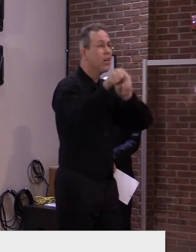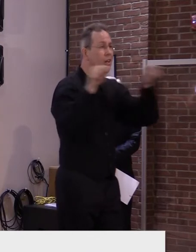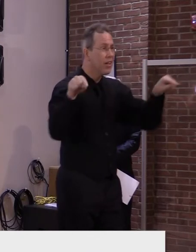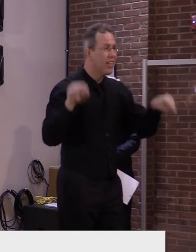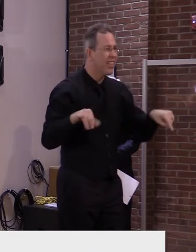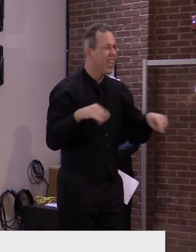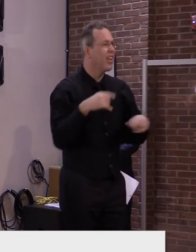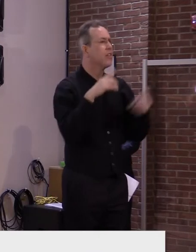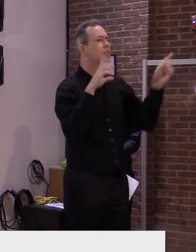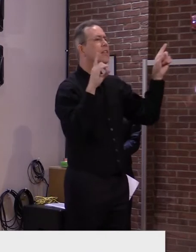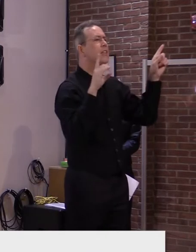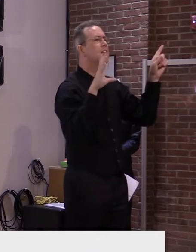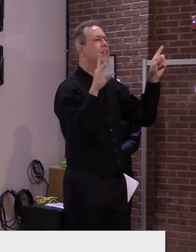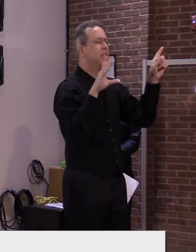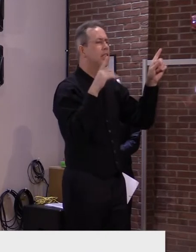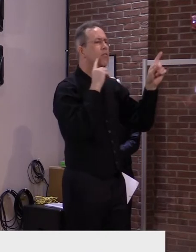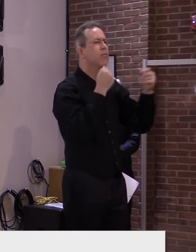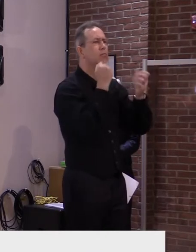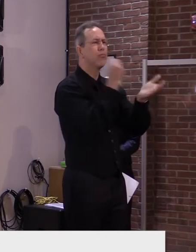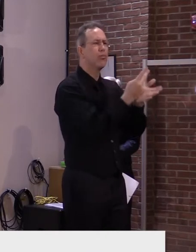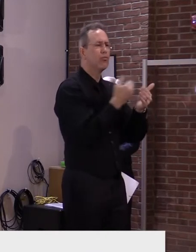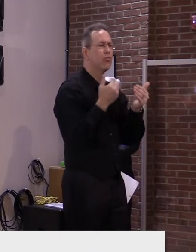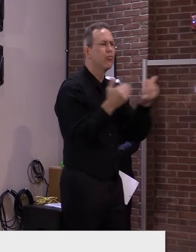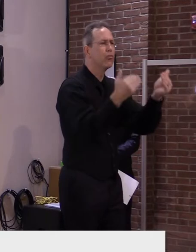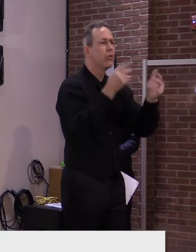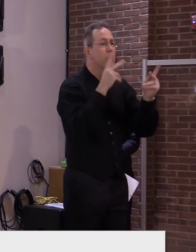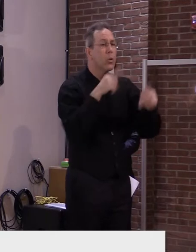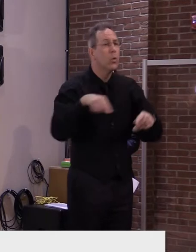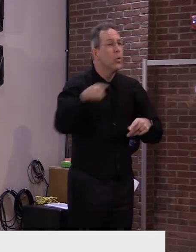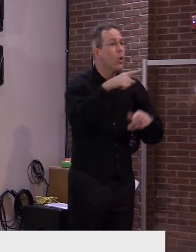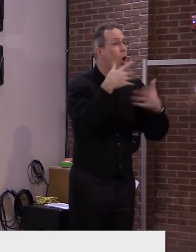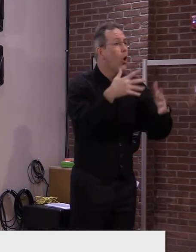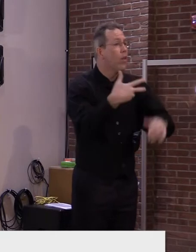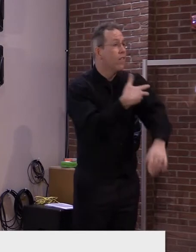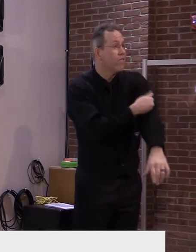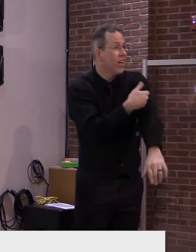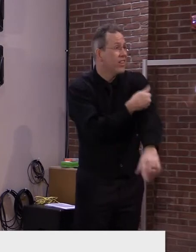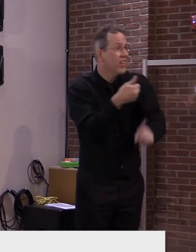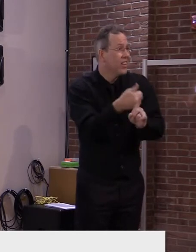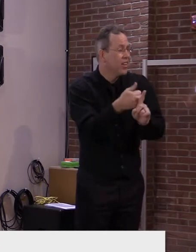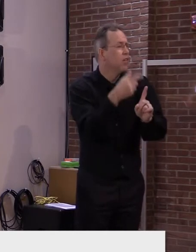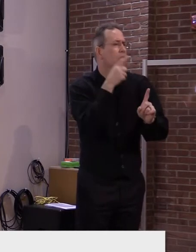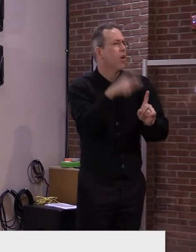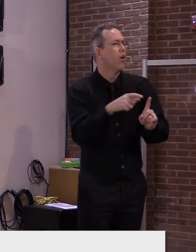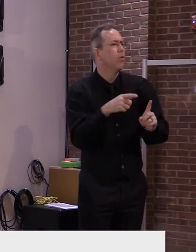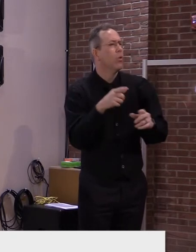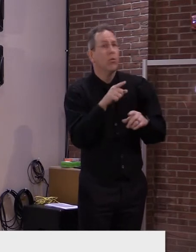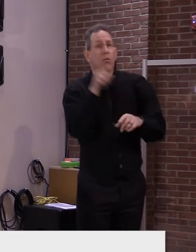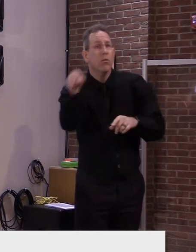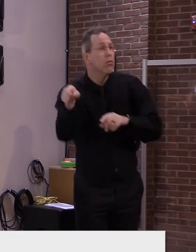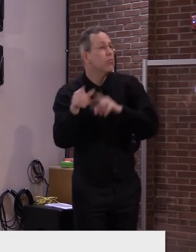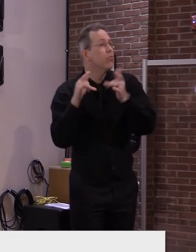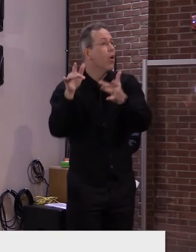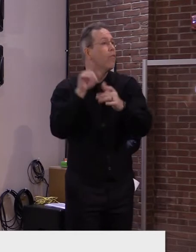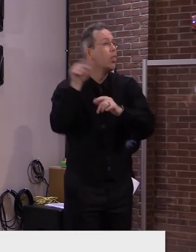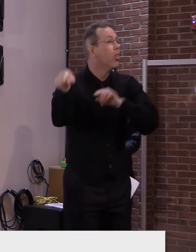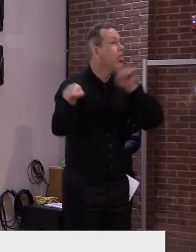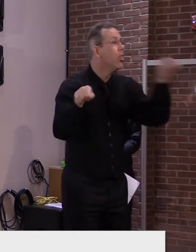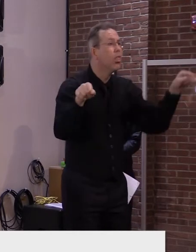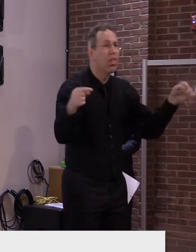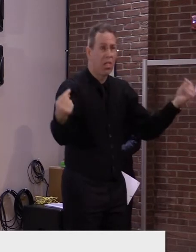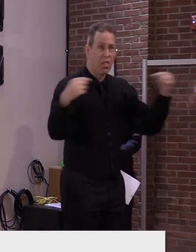those who have been fully vaccinated. As a result, we considered the impact this would have on our guidance.